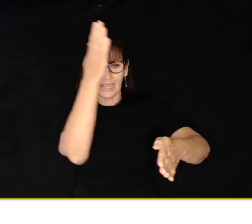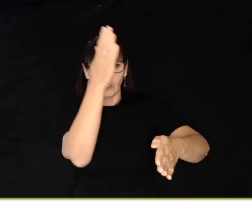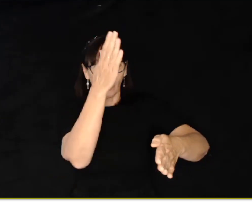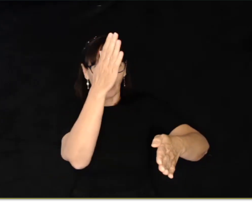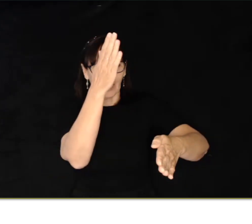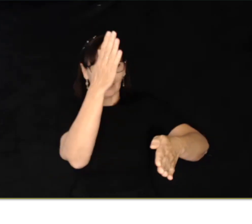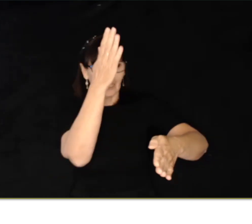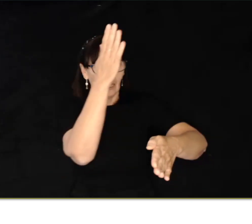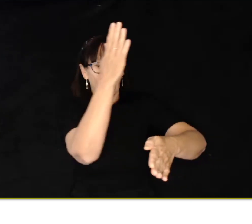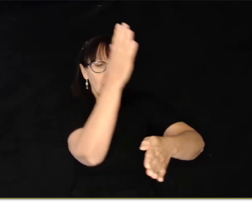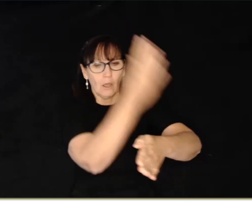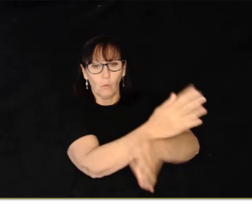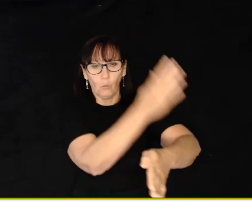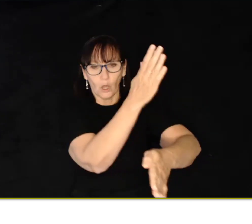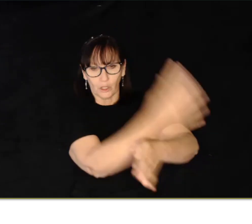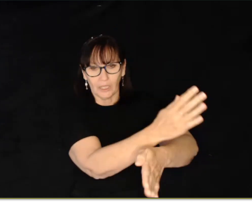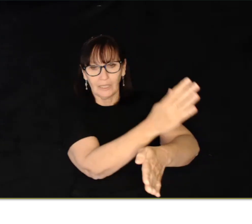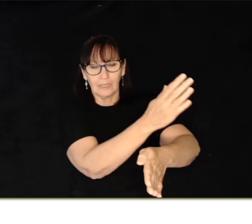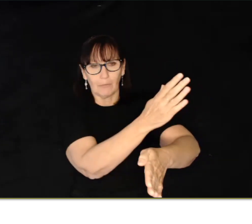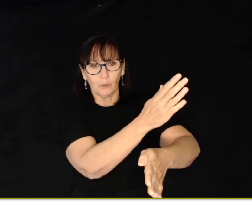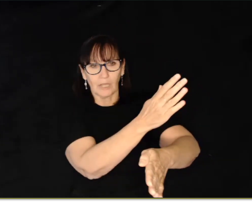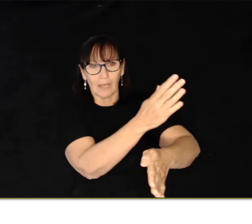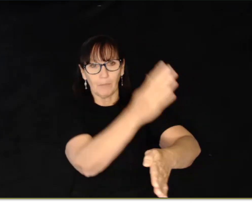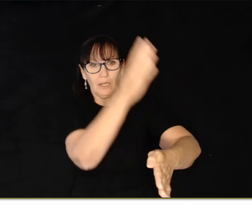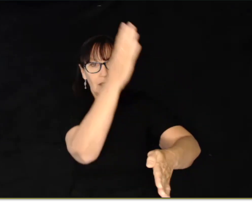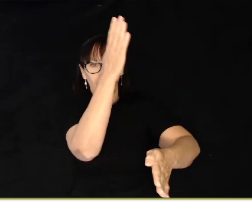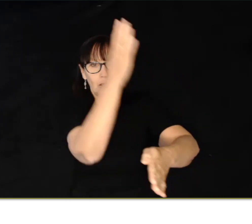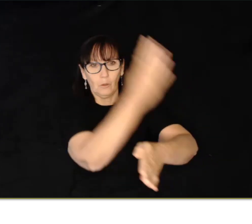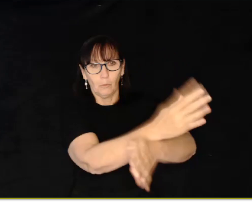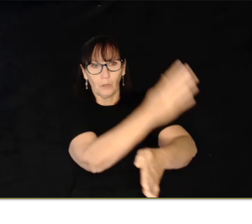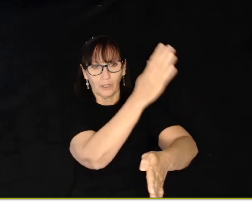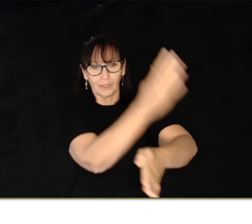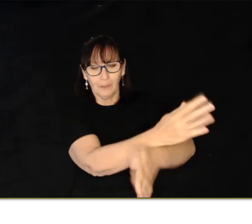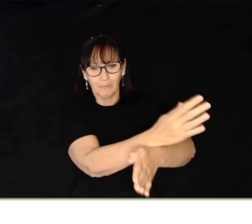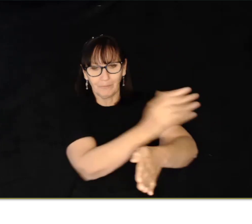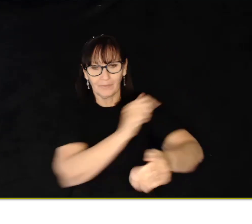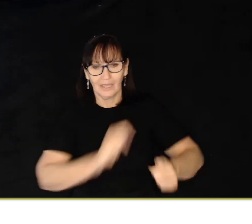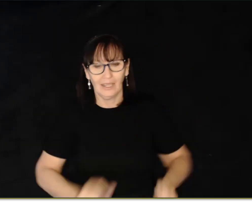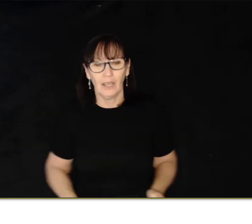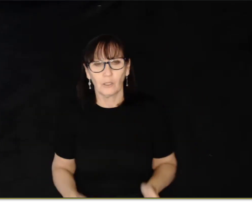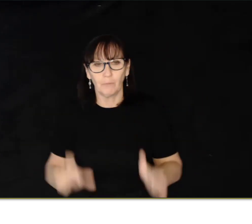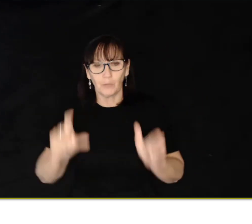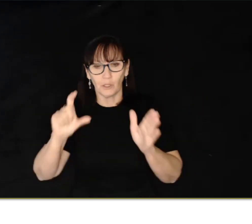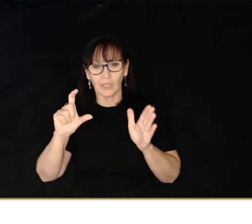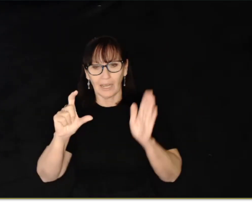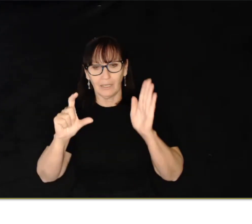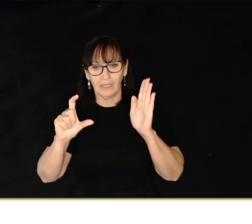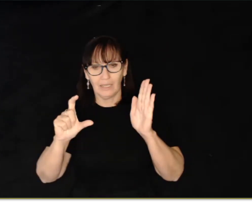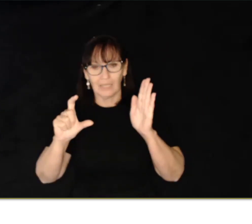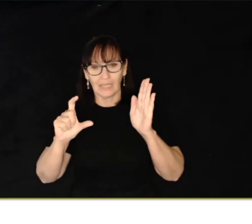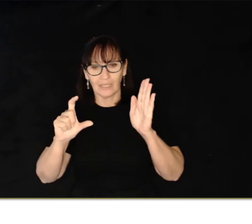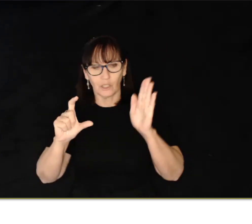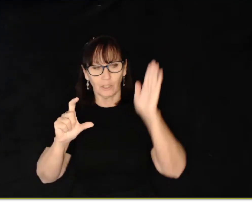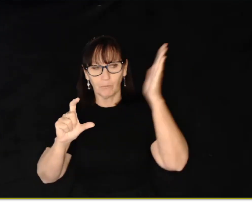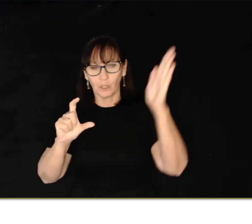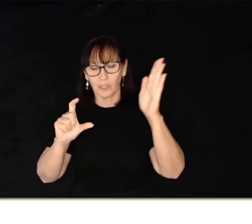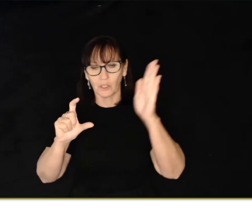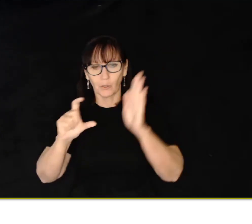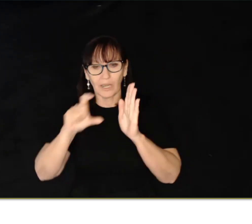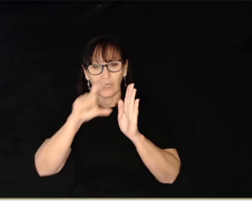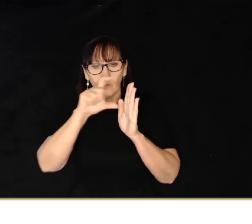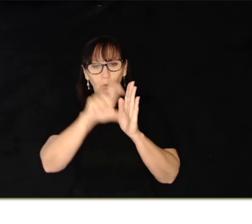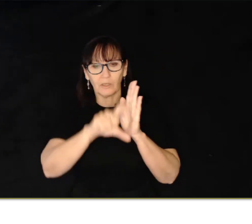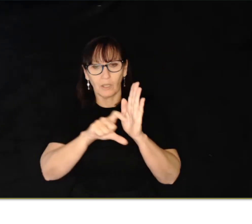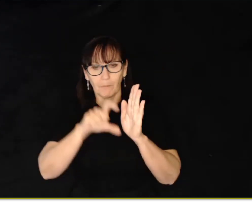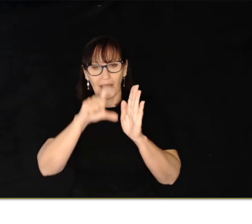blade hand, two blades. Work. Double tap. Work. Computer. There's your computer